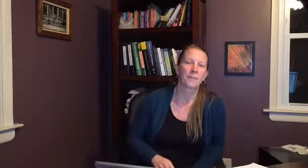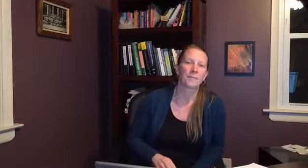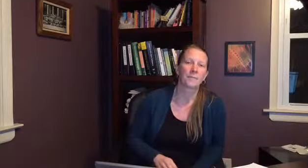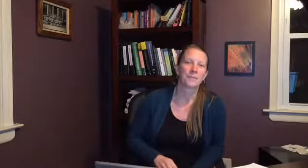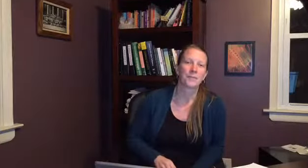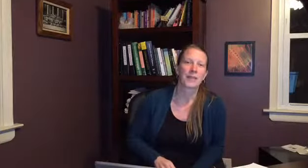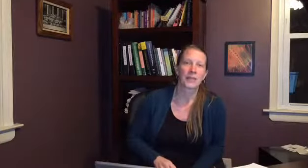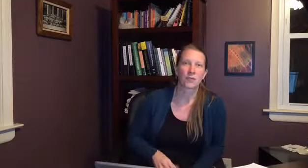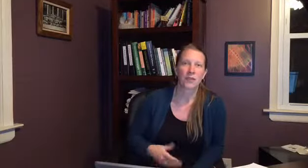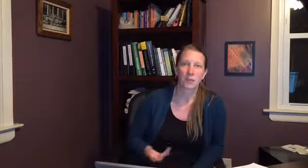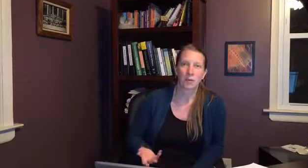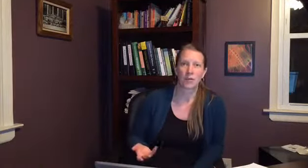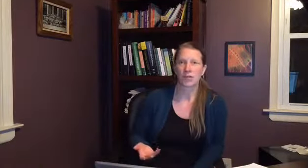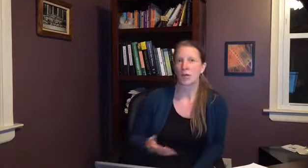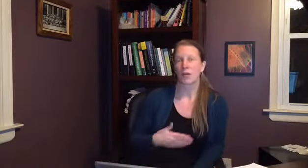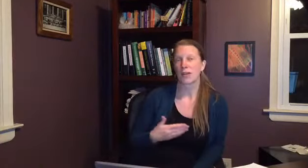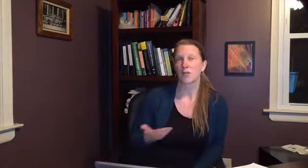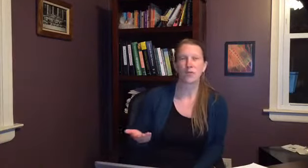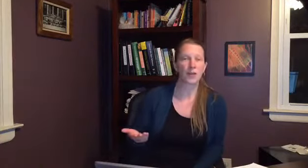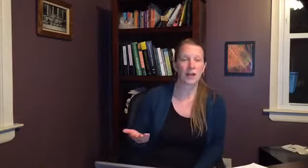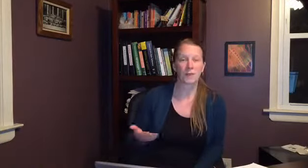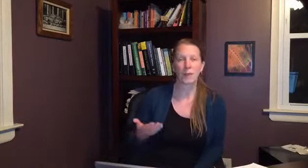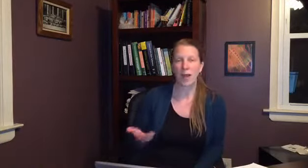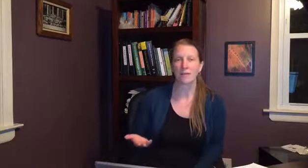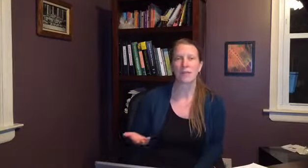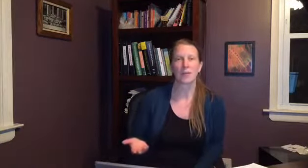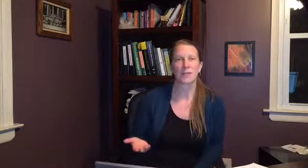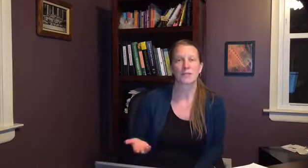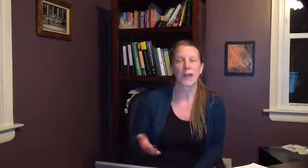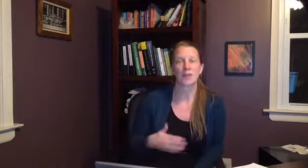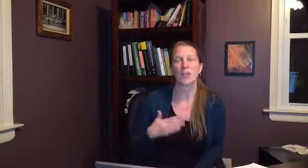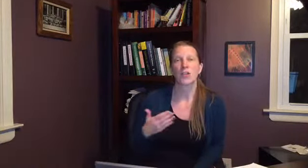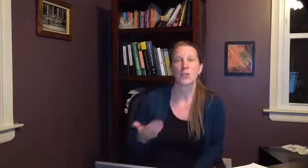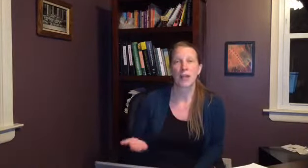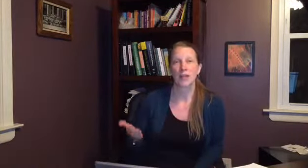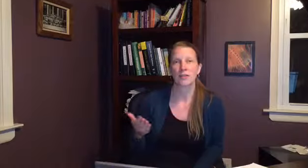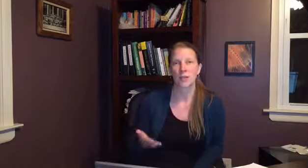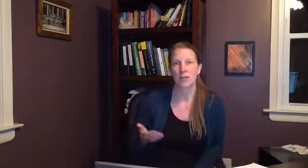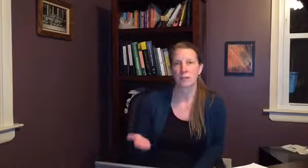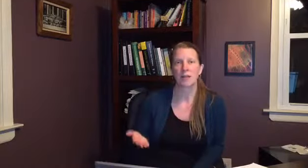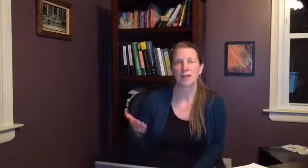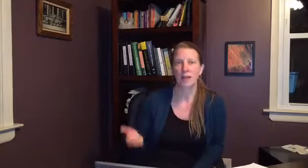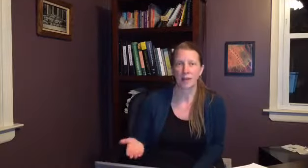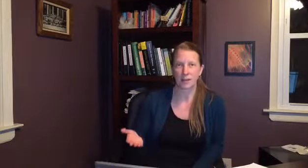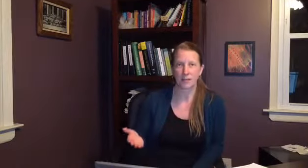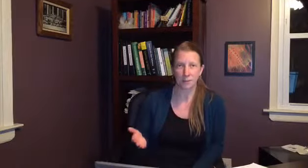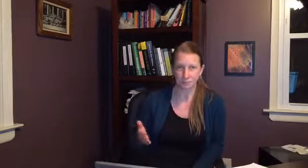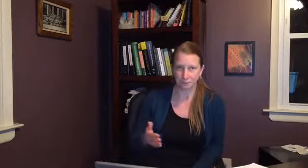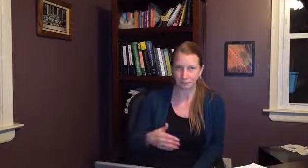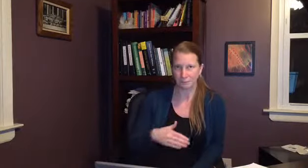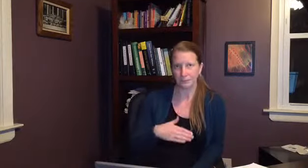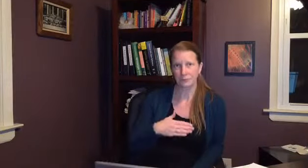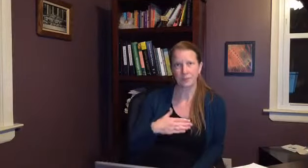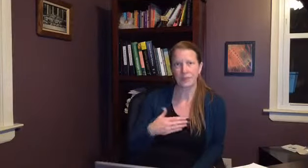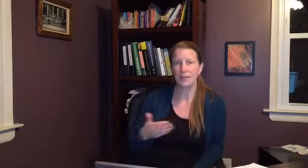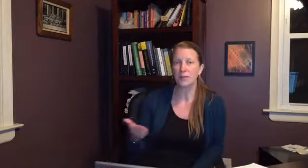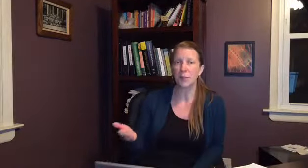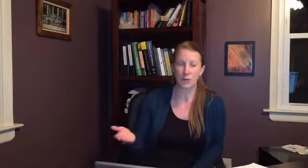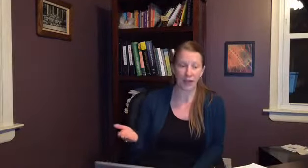that's really important to know that you do not if you have the herpes virus you can transmit the virus even though you're not